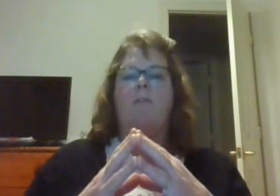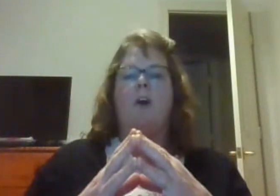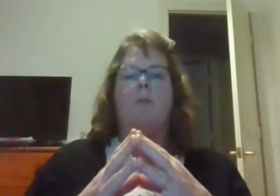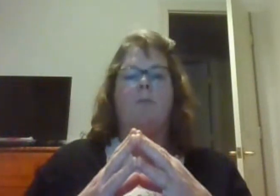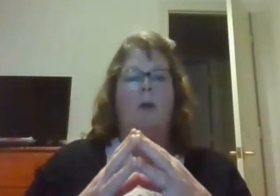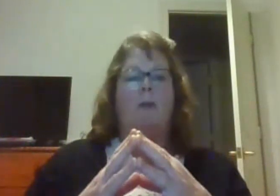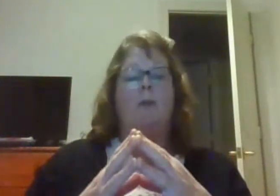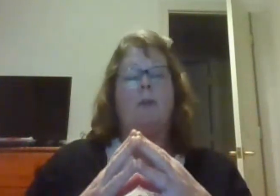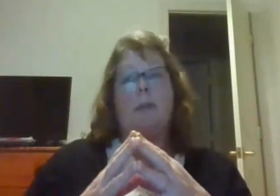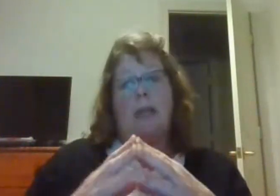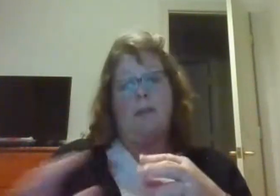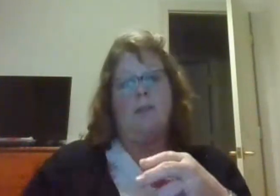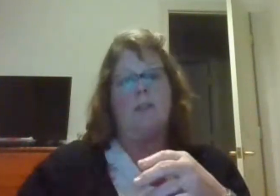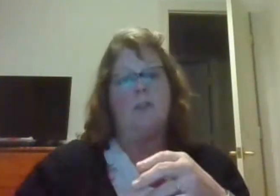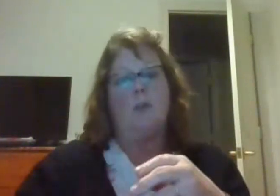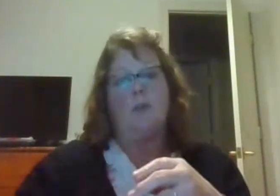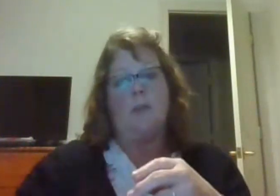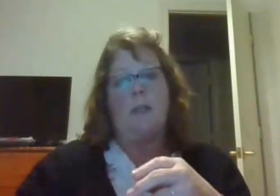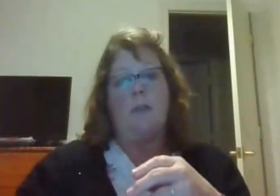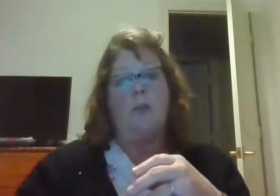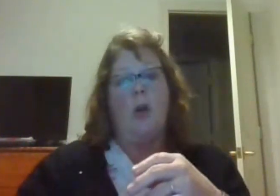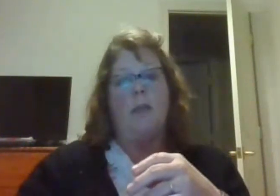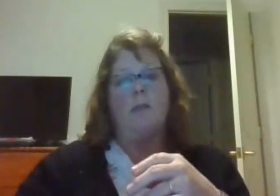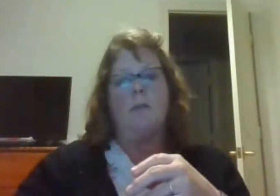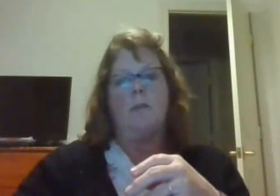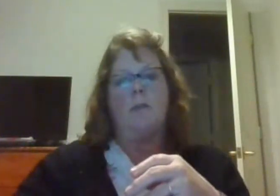of our brothers and sisters in Christ.